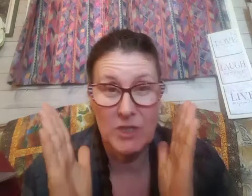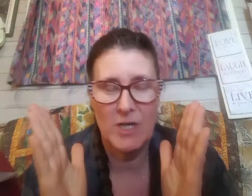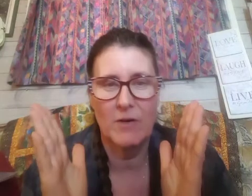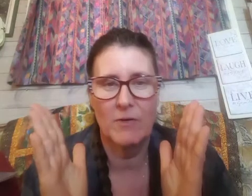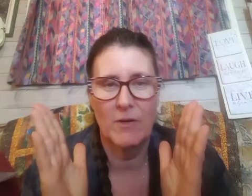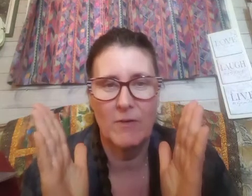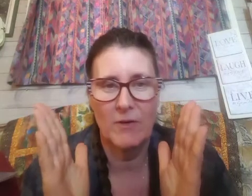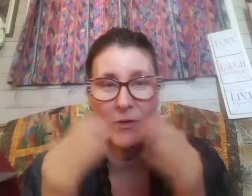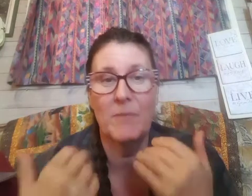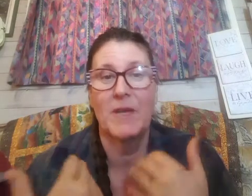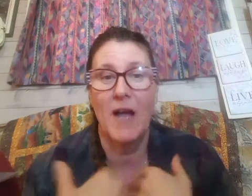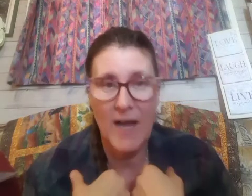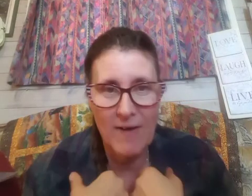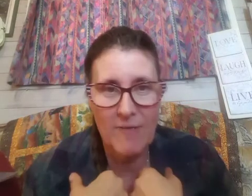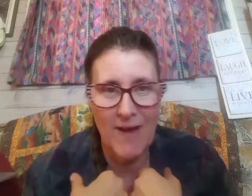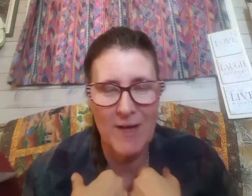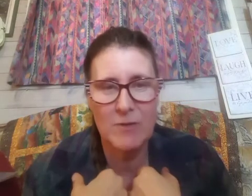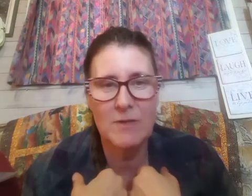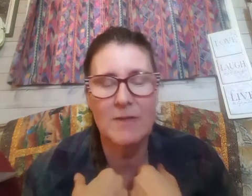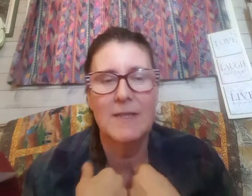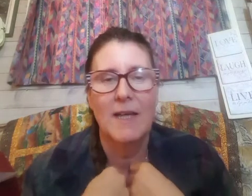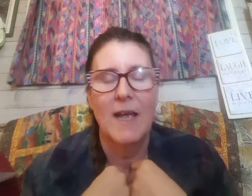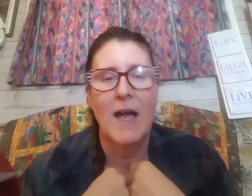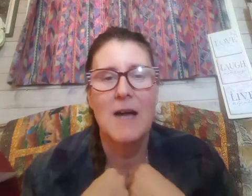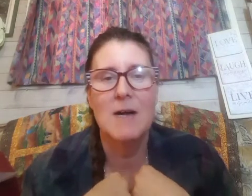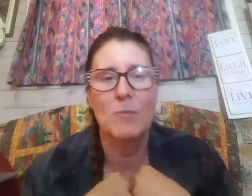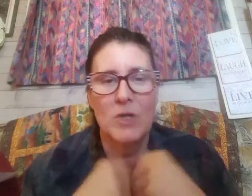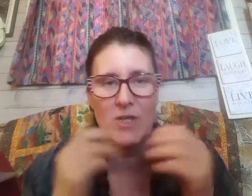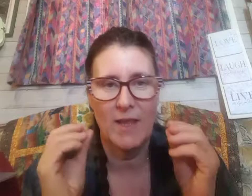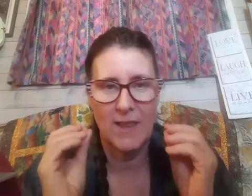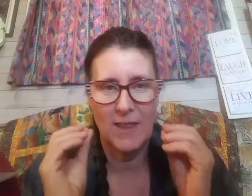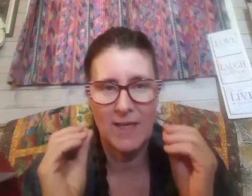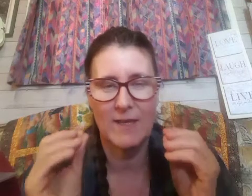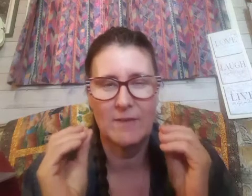to share something I have found which I think is